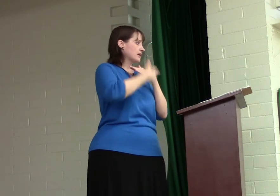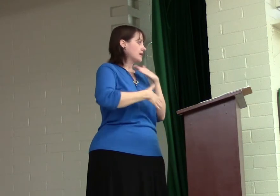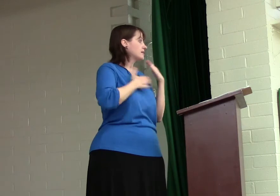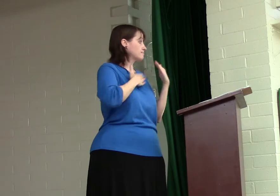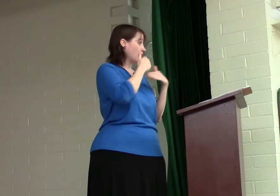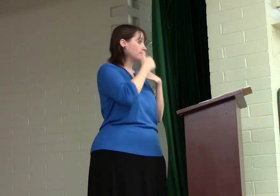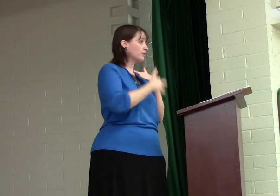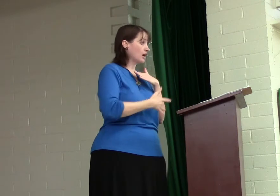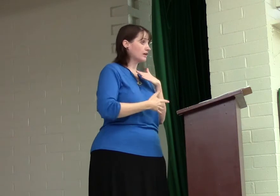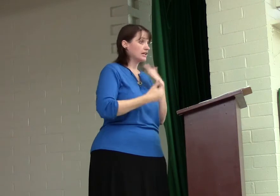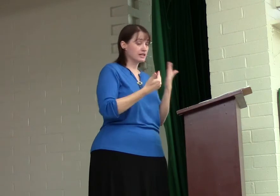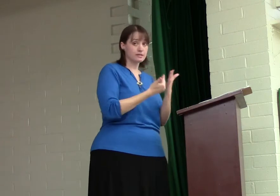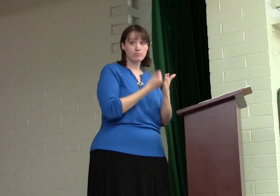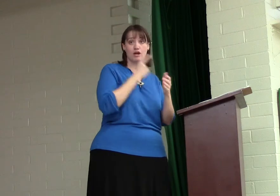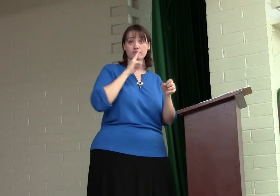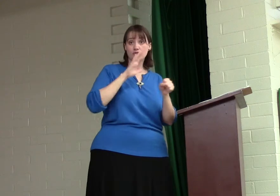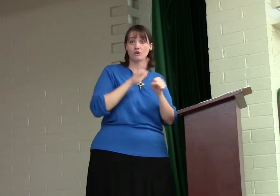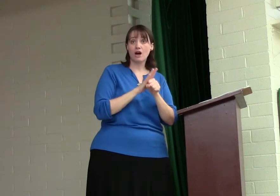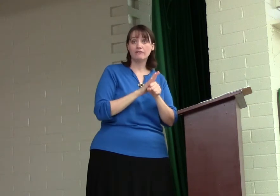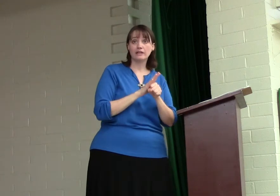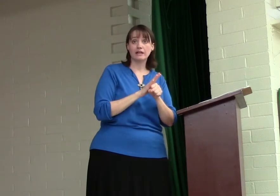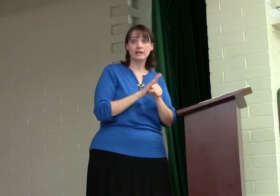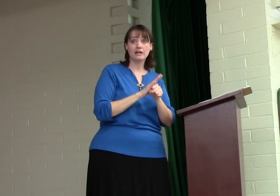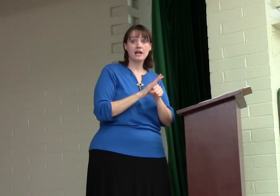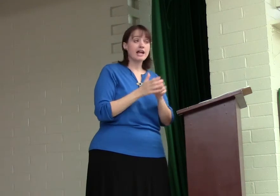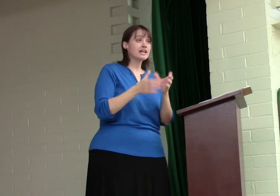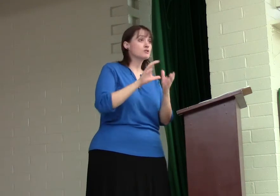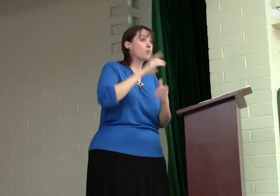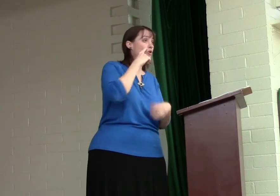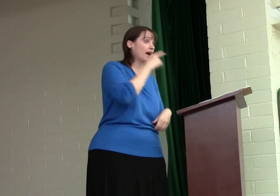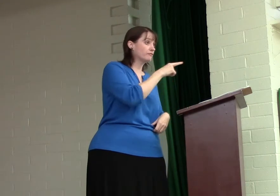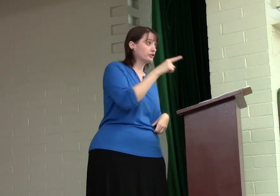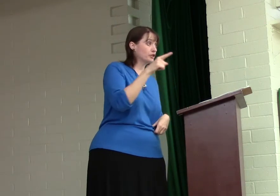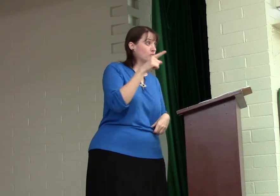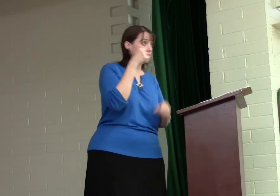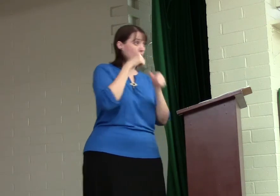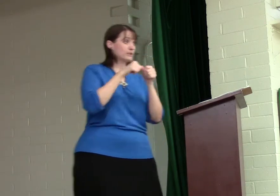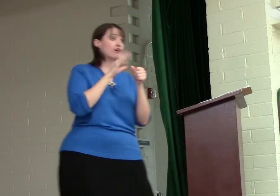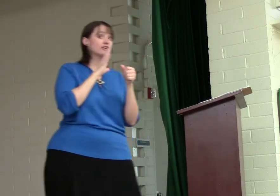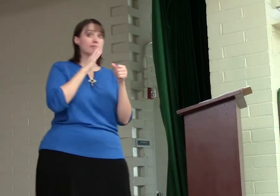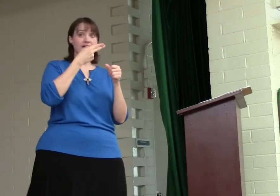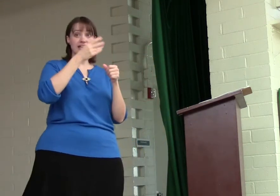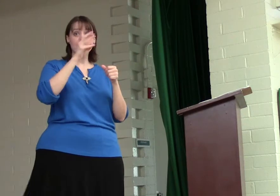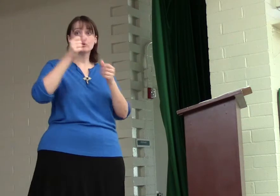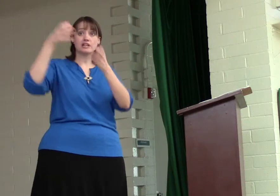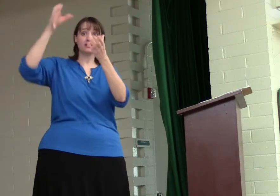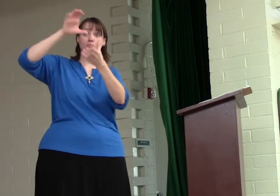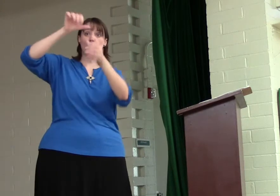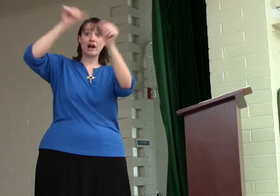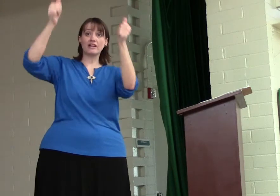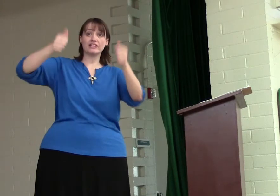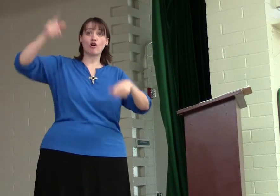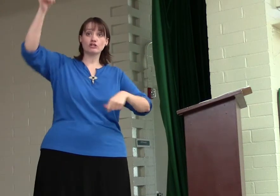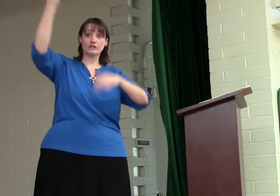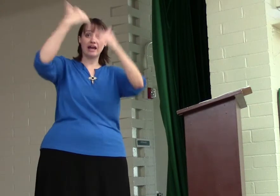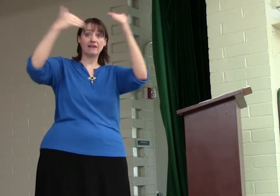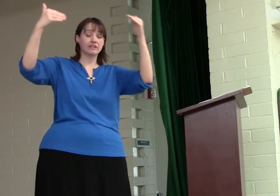is my blood. It's the blood of the new covenant. It's poured out for you. Remember, we talked about in Hebrews that it's poured out at the altar in heaven.